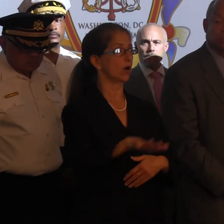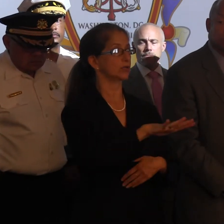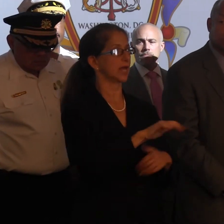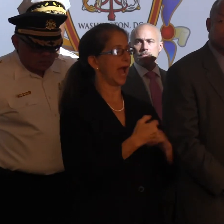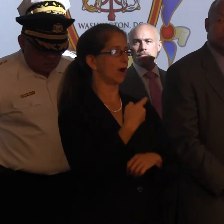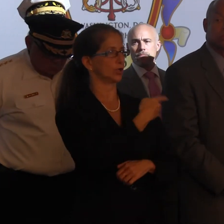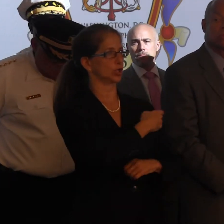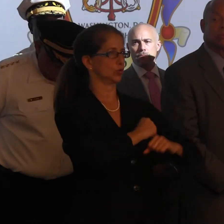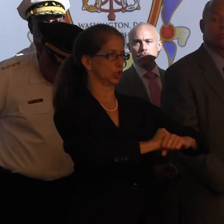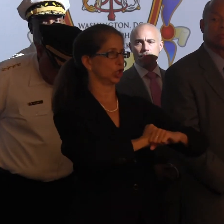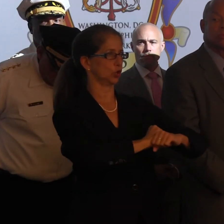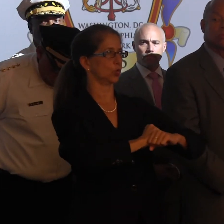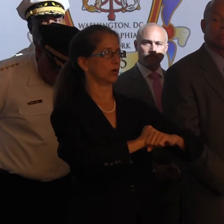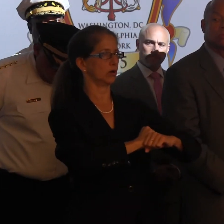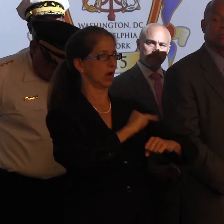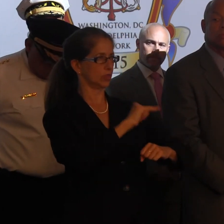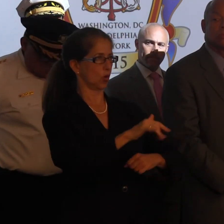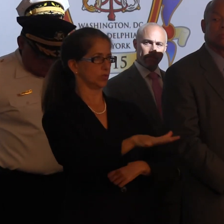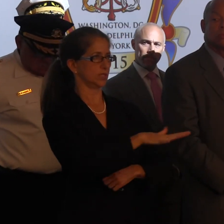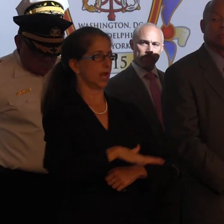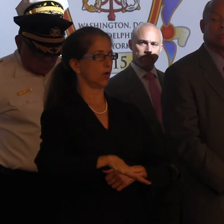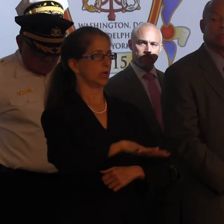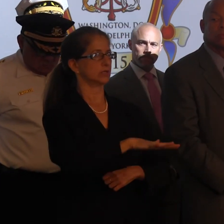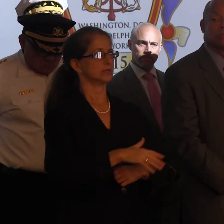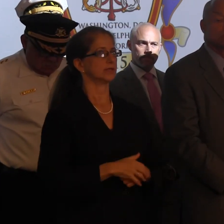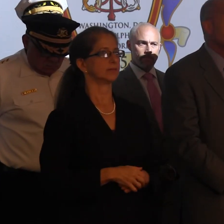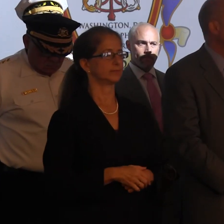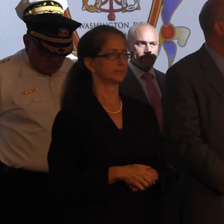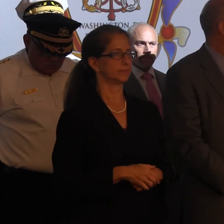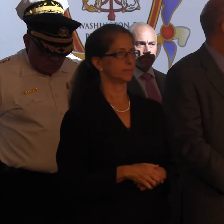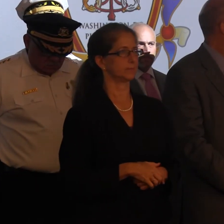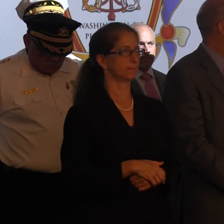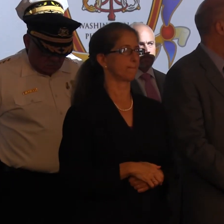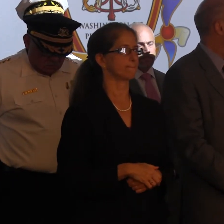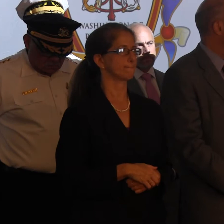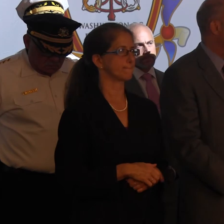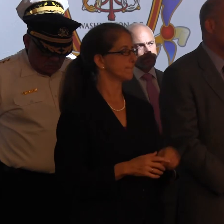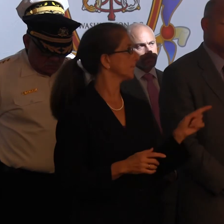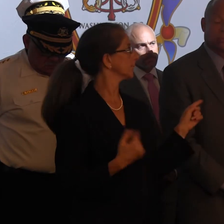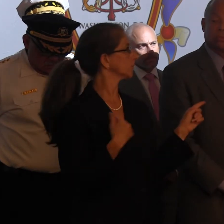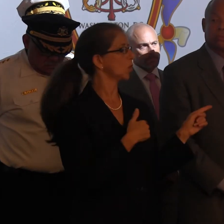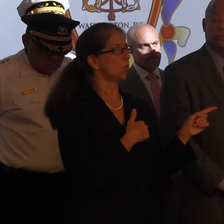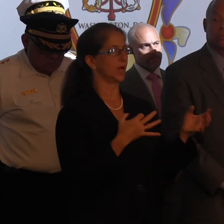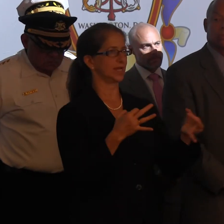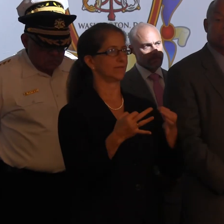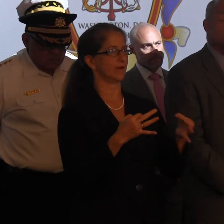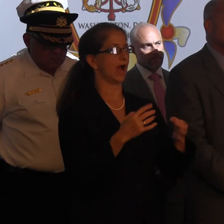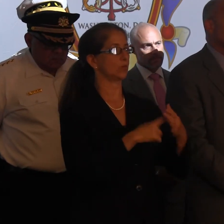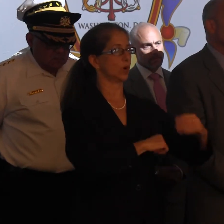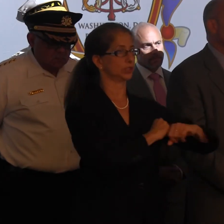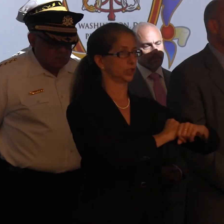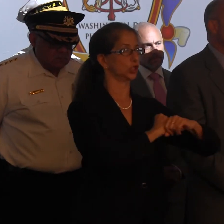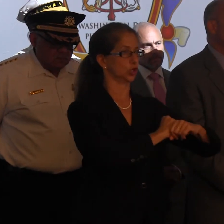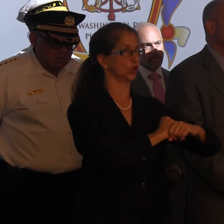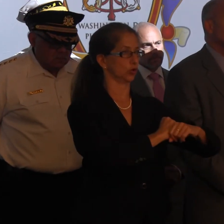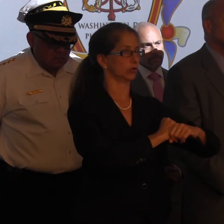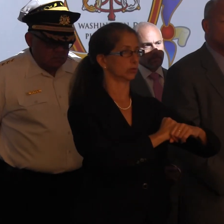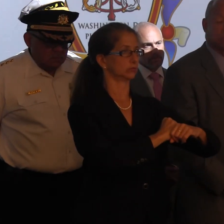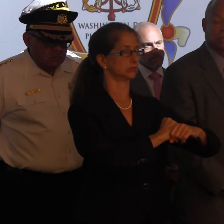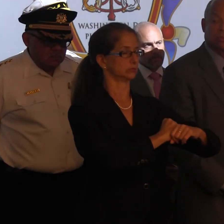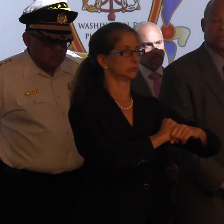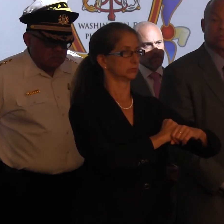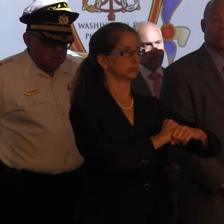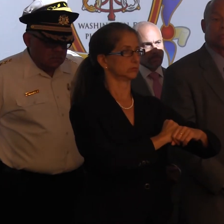How do you secure those areas? Well, we define what our secure areas are where